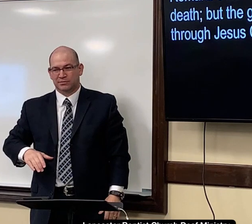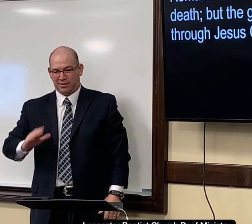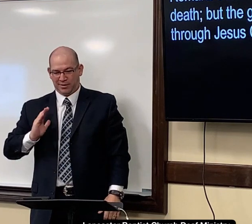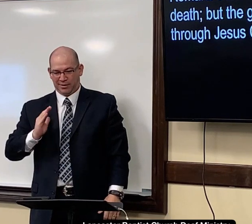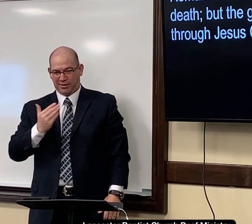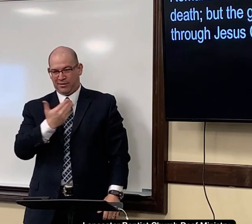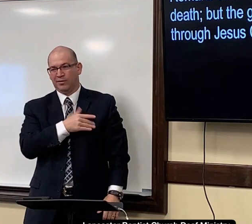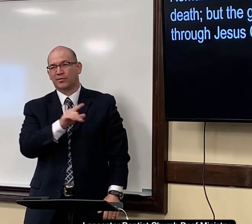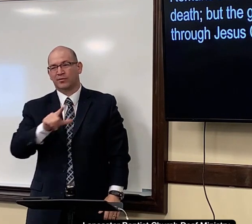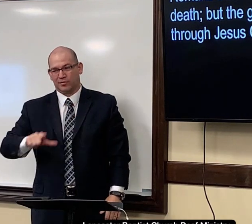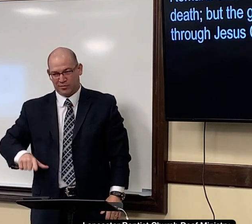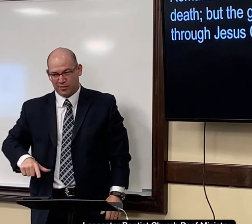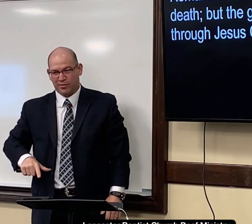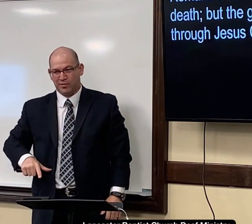our lord